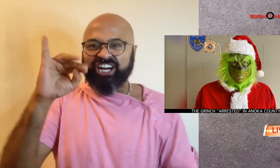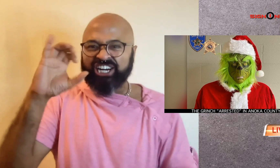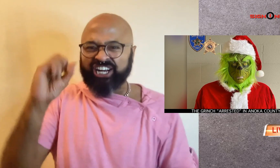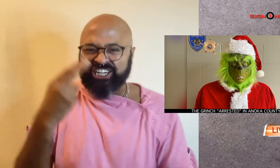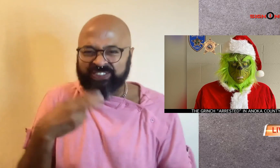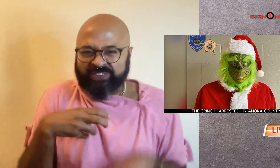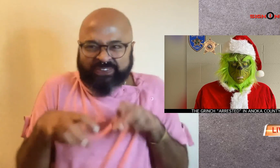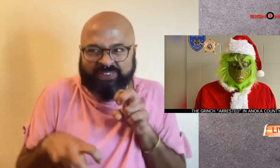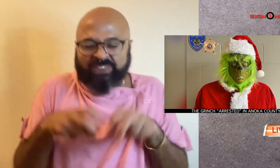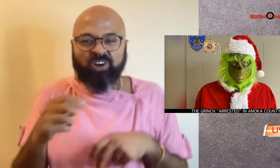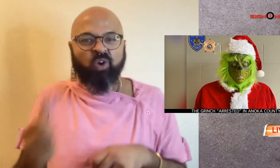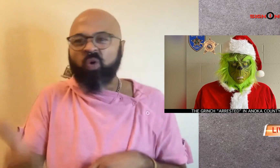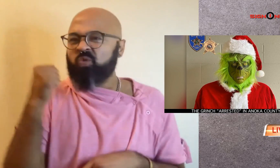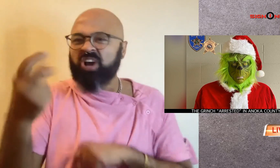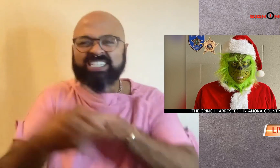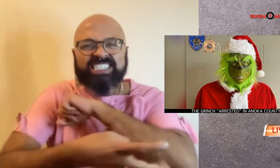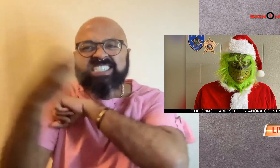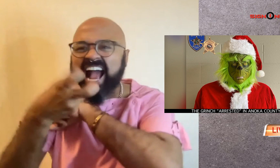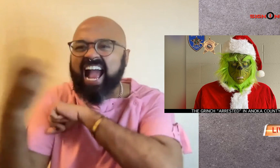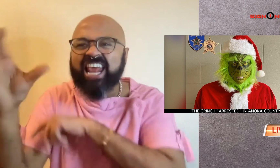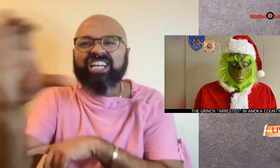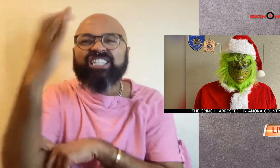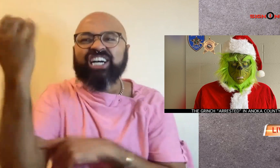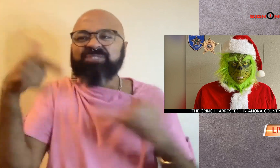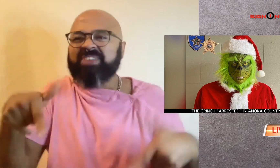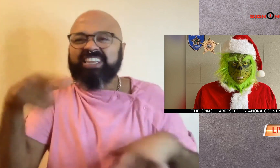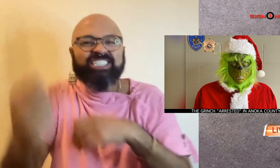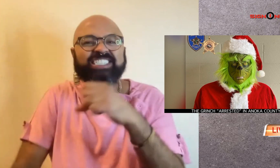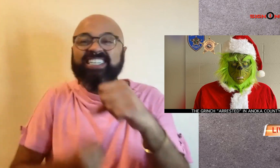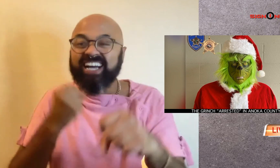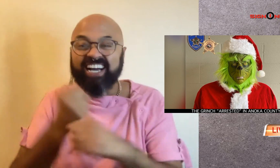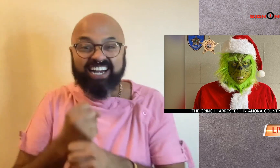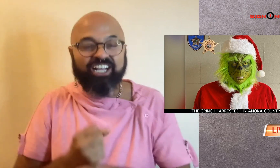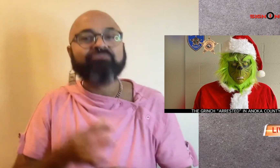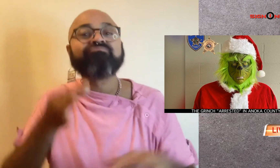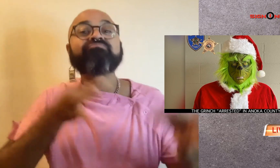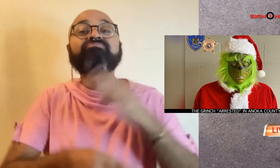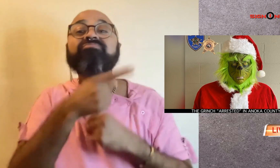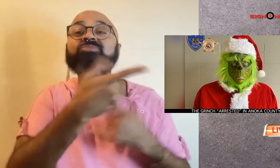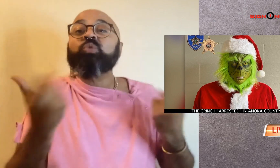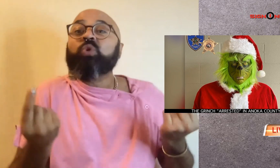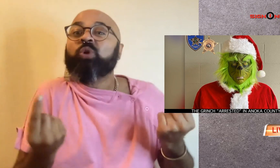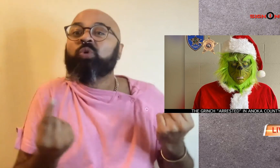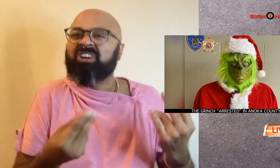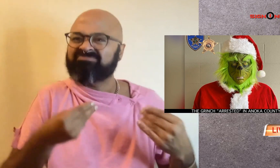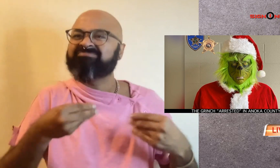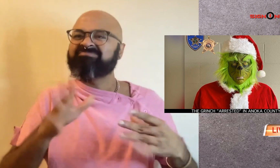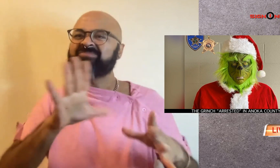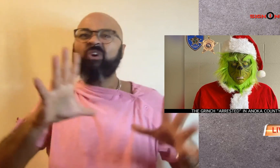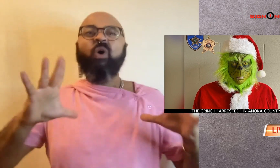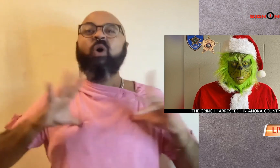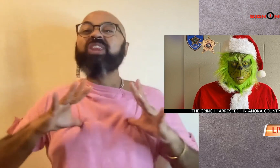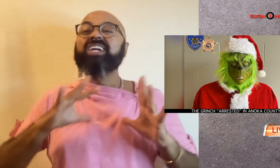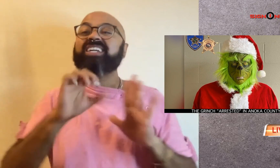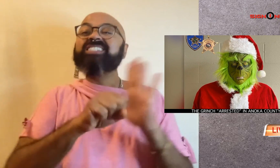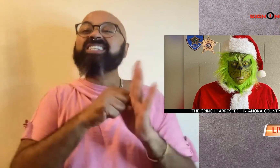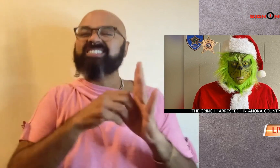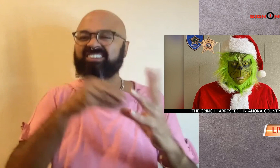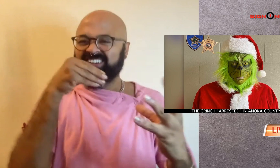The Grinch won't be stealing Christmas this year instead he'll be spending the holiday season at a